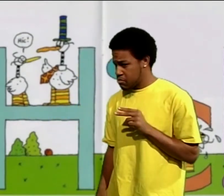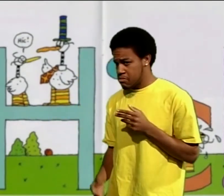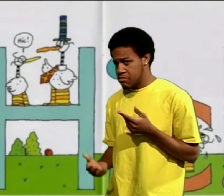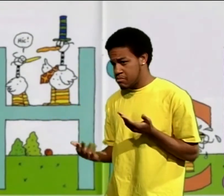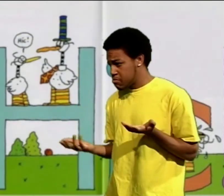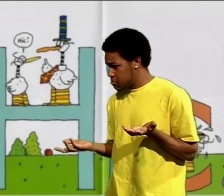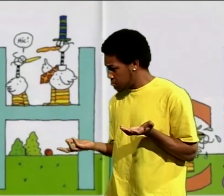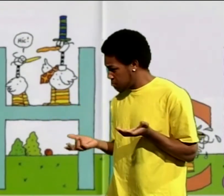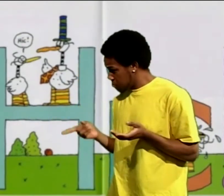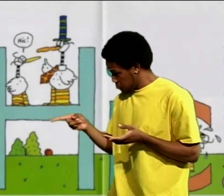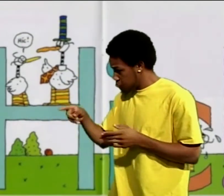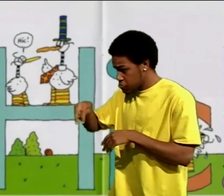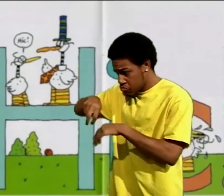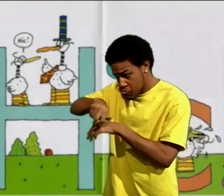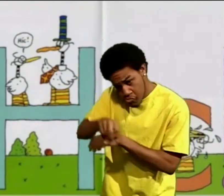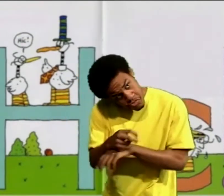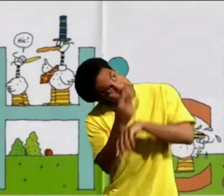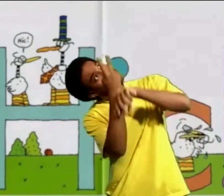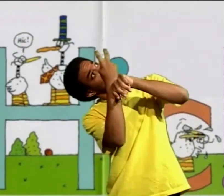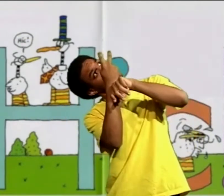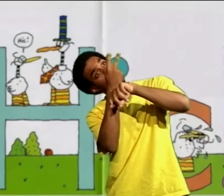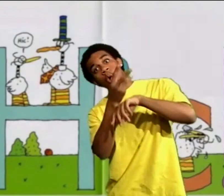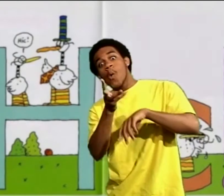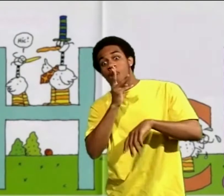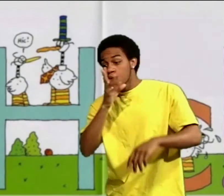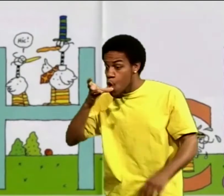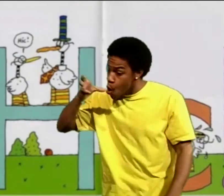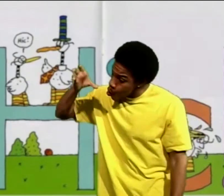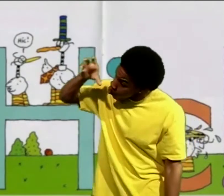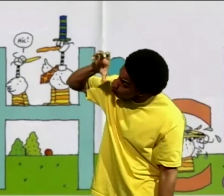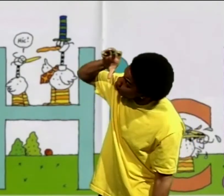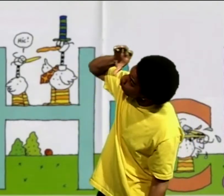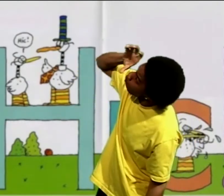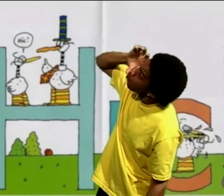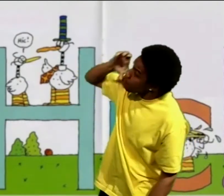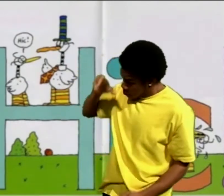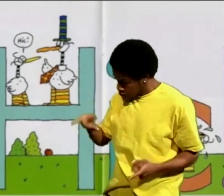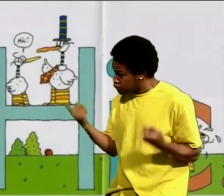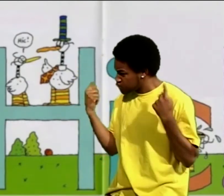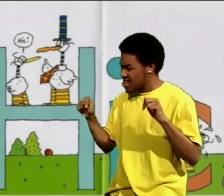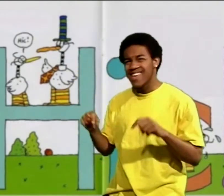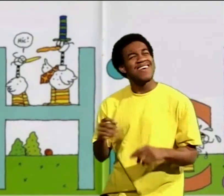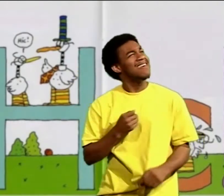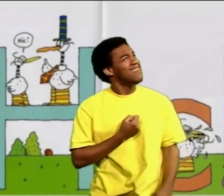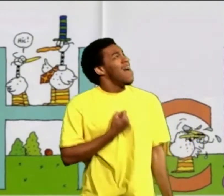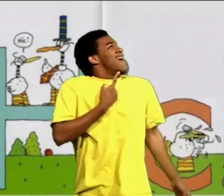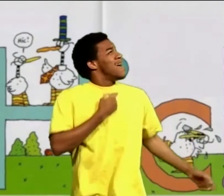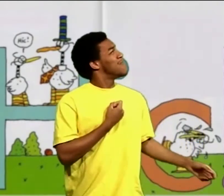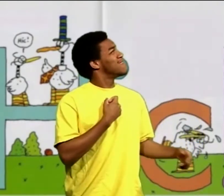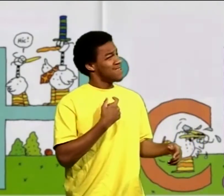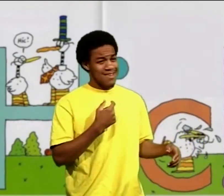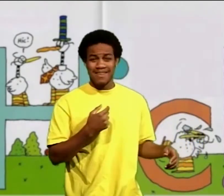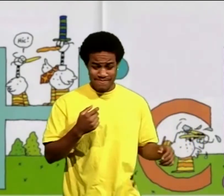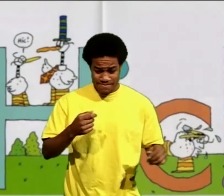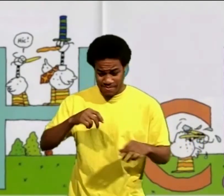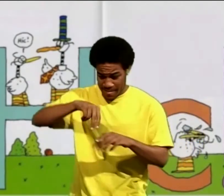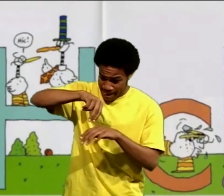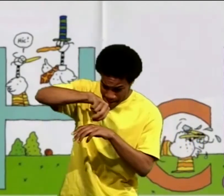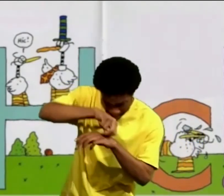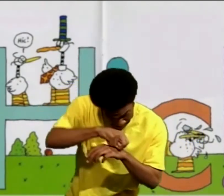look up drink some water try that so Sebastian looked up drank